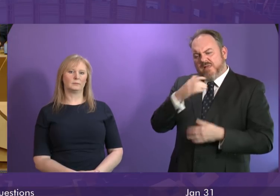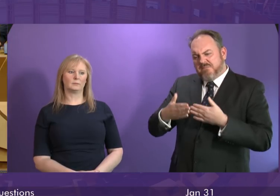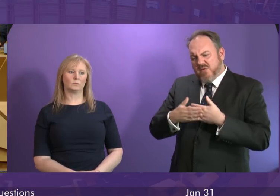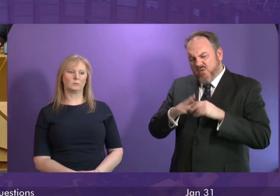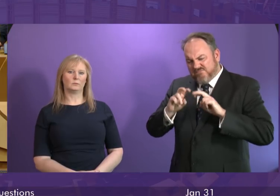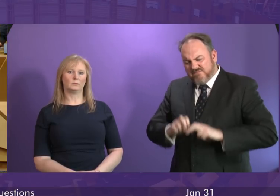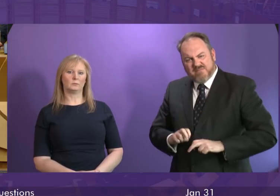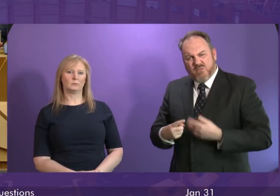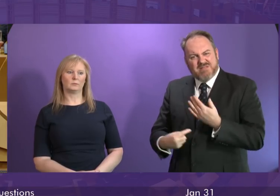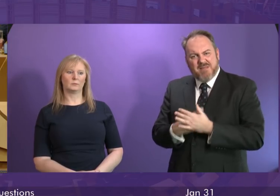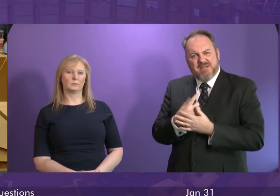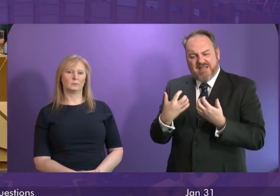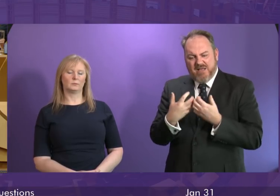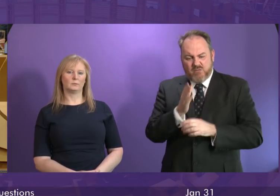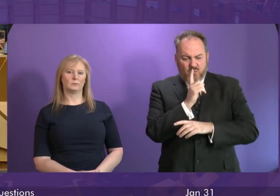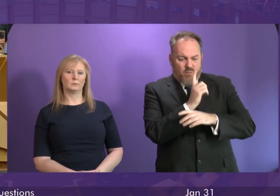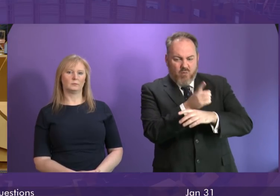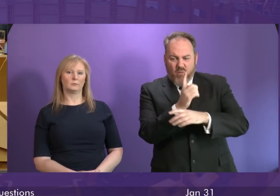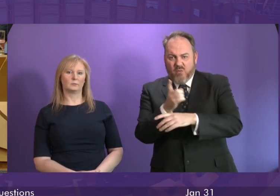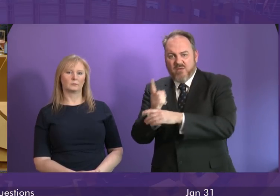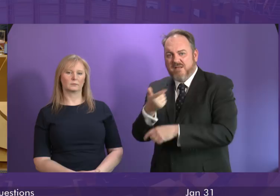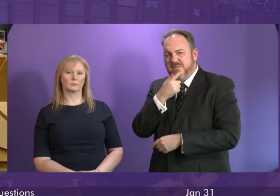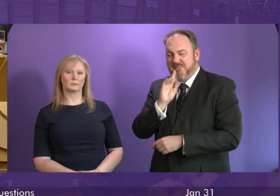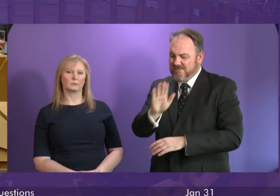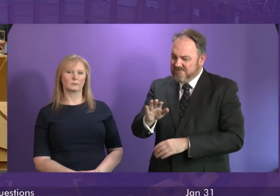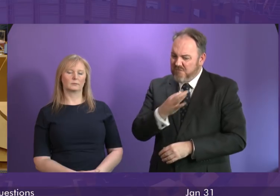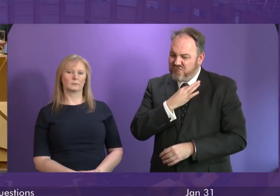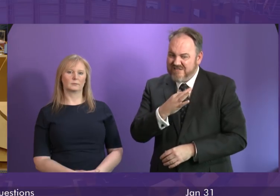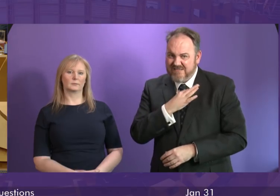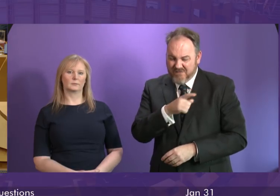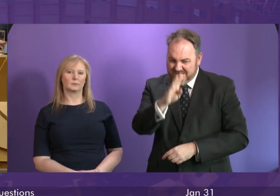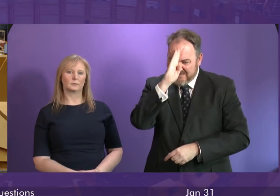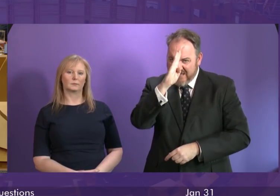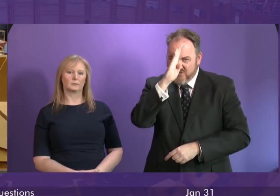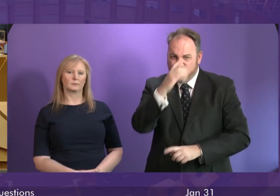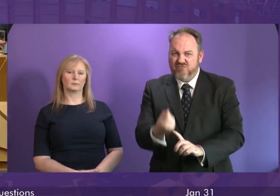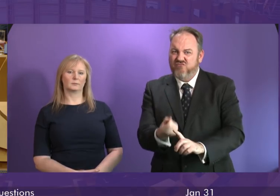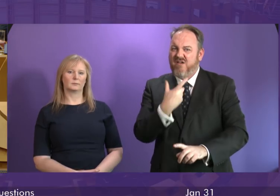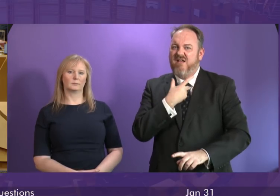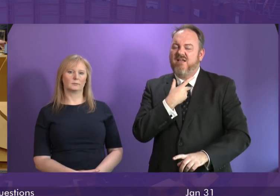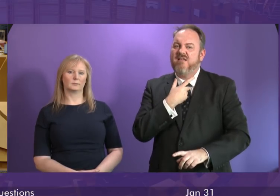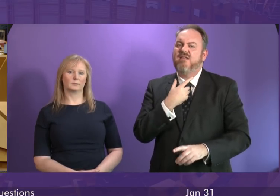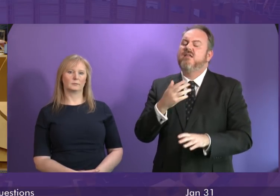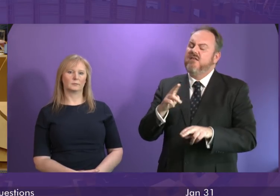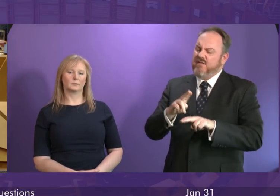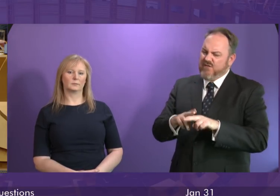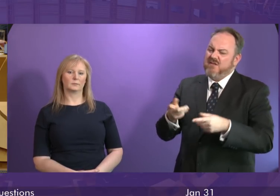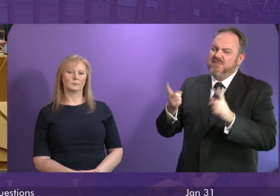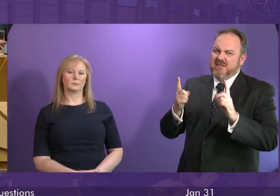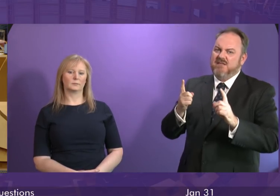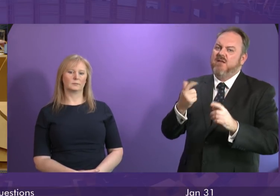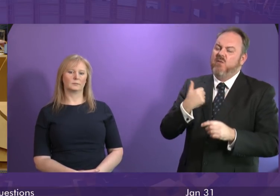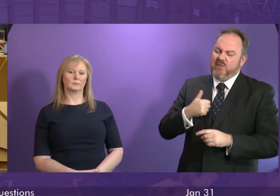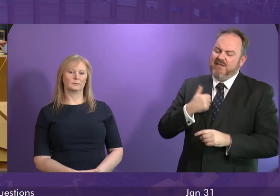at ensuring that people are warned about the severe dangers of this drug but first minister I know that there has to be a much wider